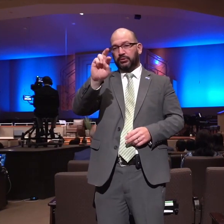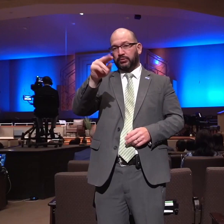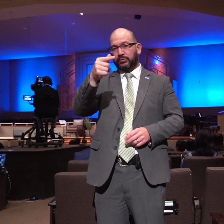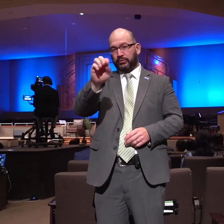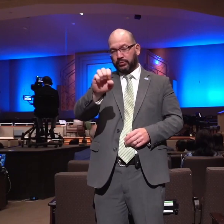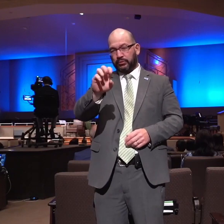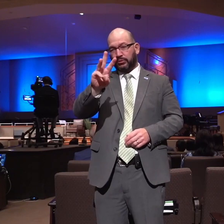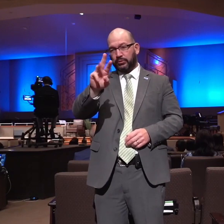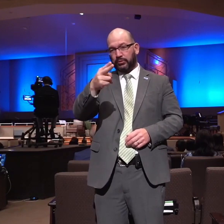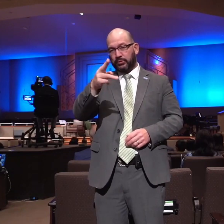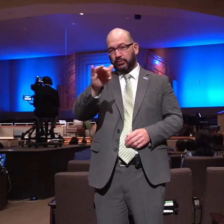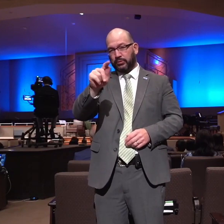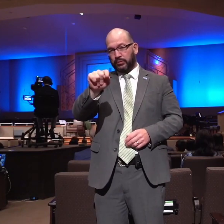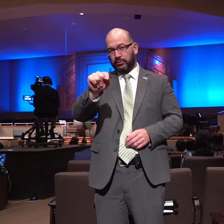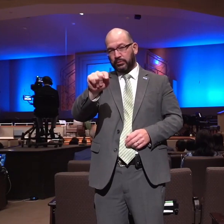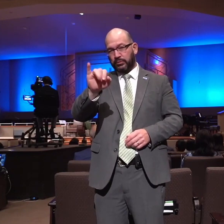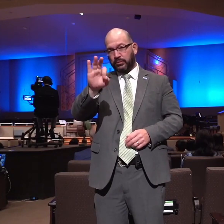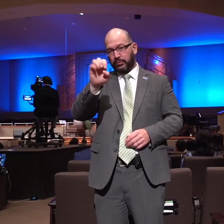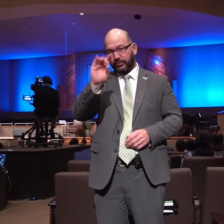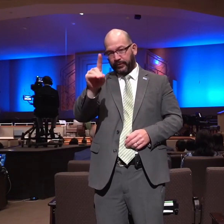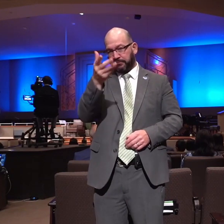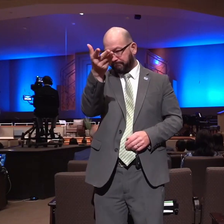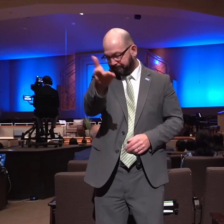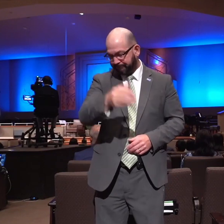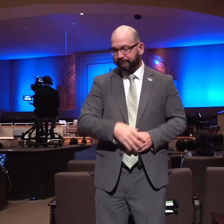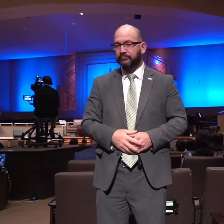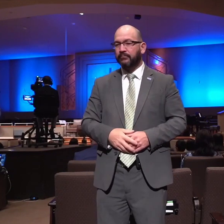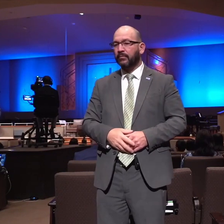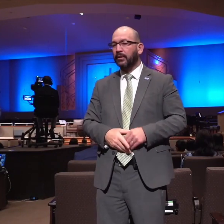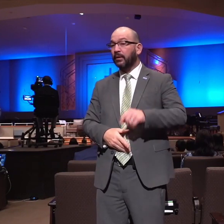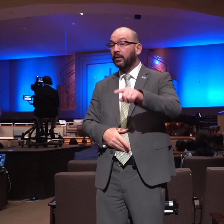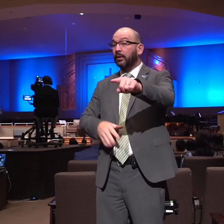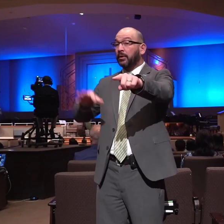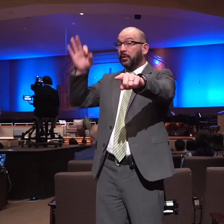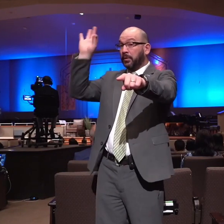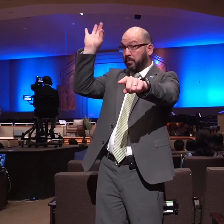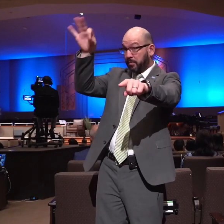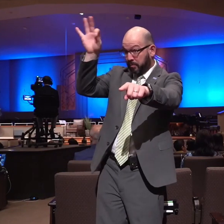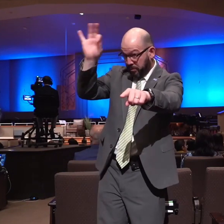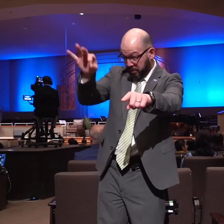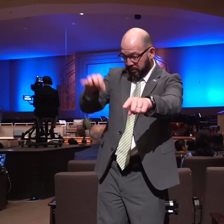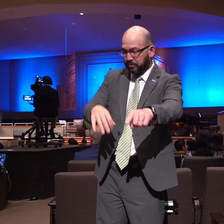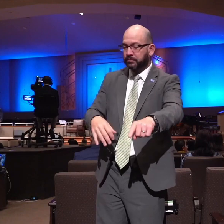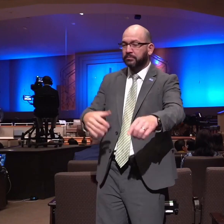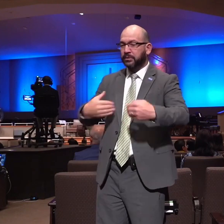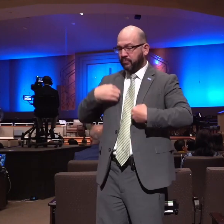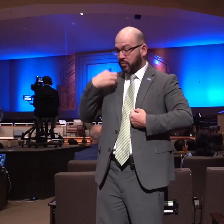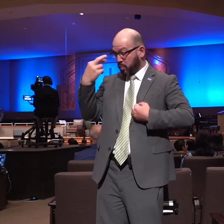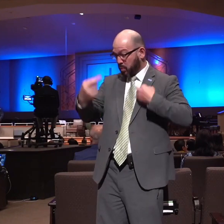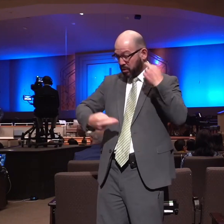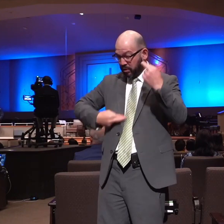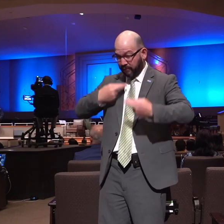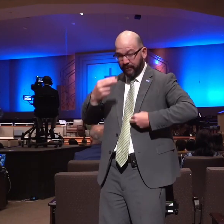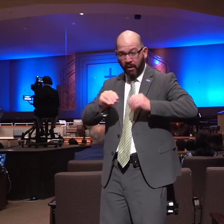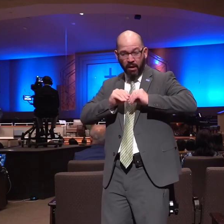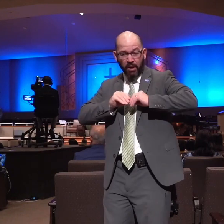the Presbyterians under Whitefield's preaching there was a revival that was beginning to stir in the